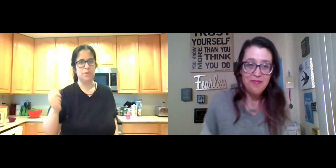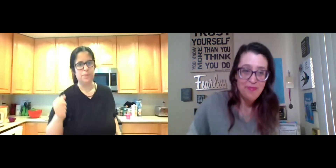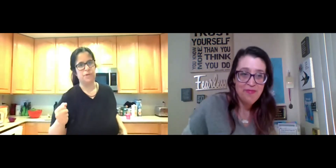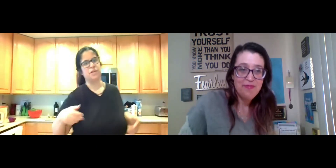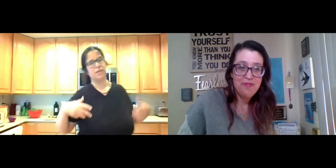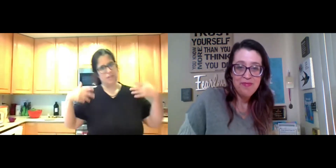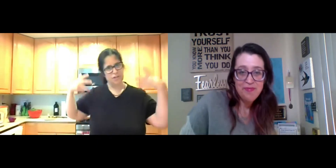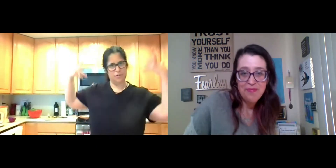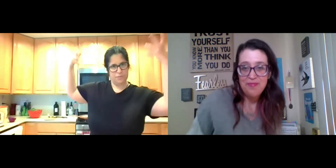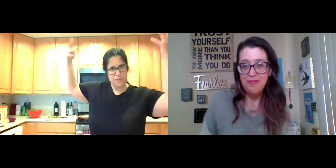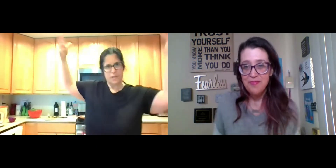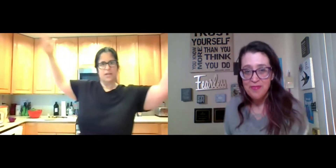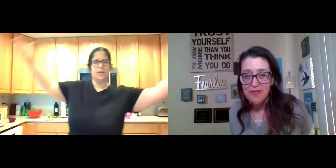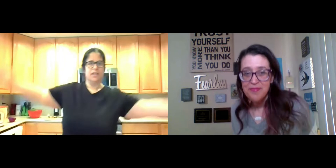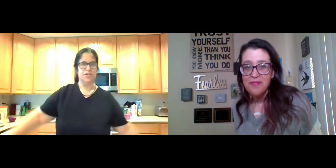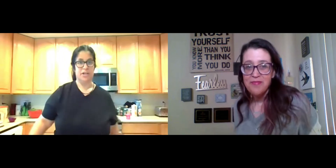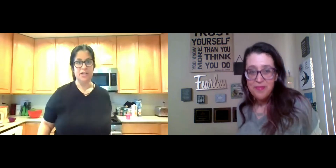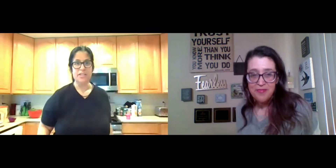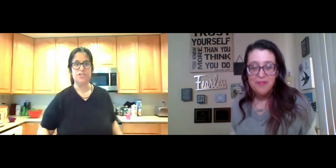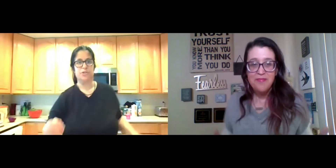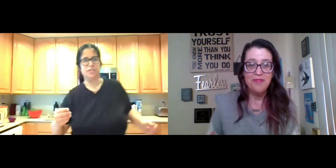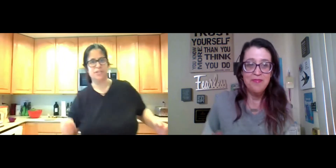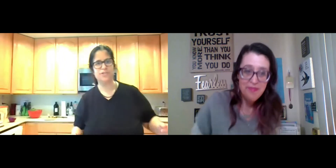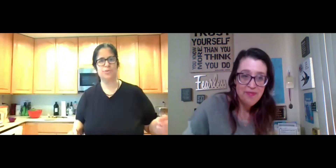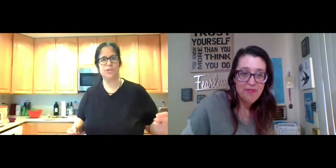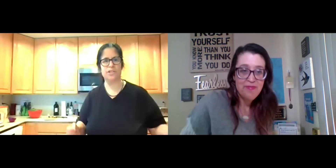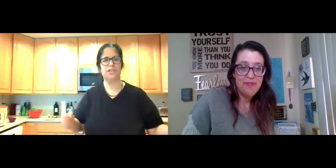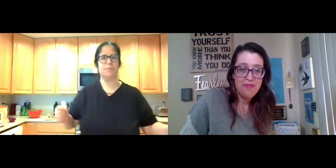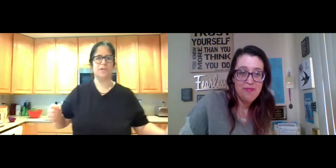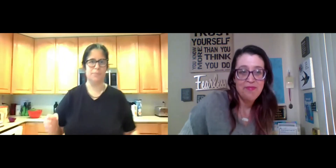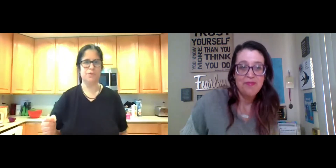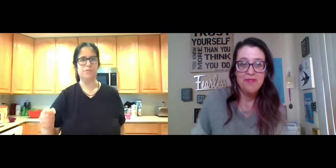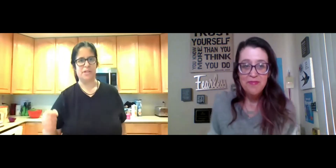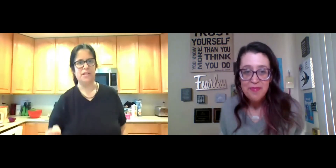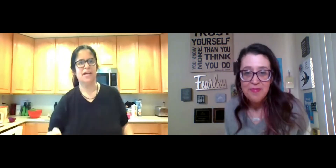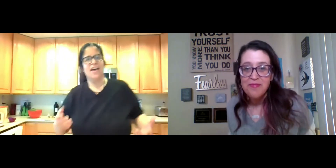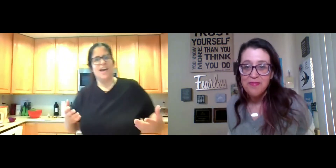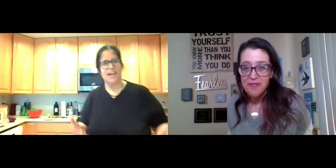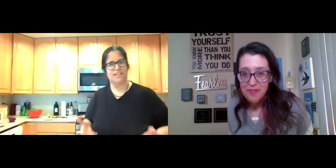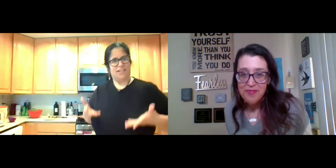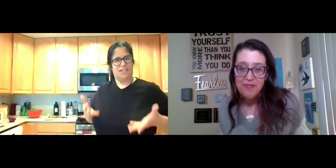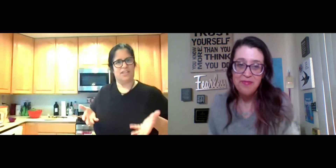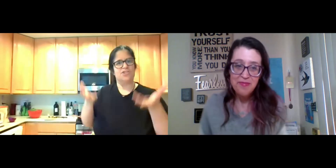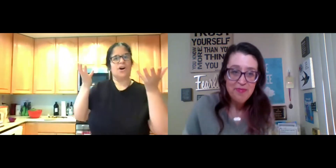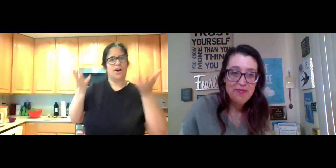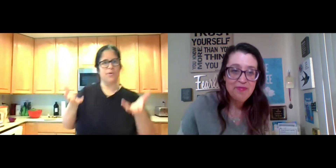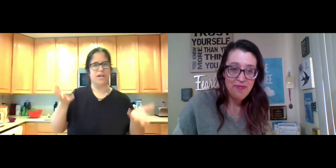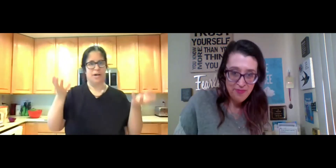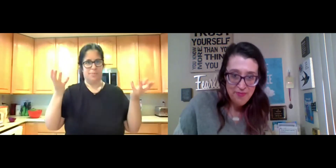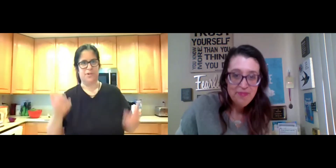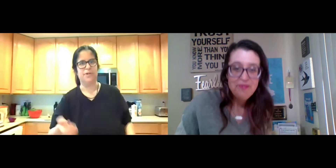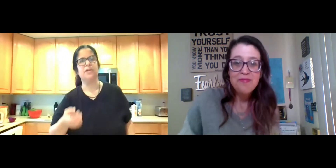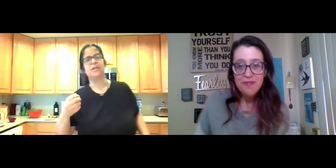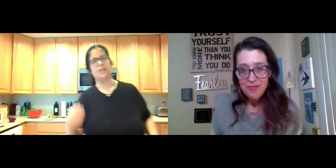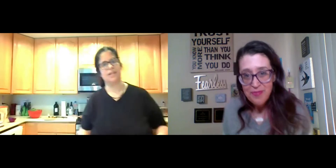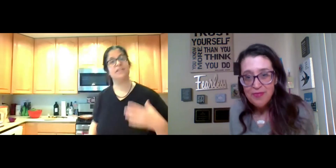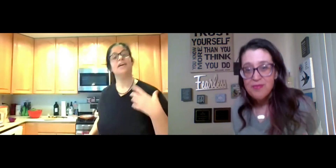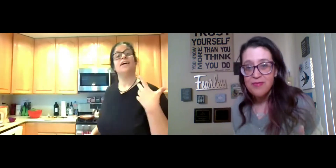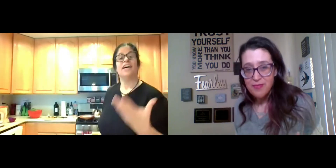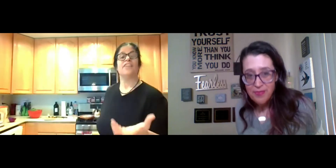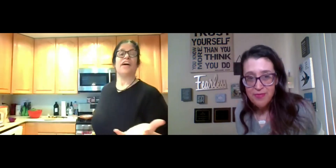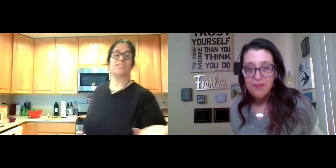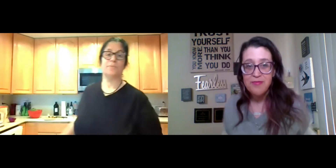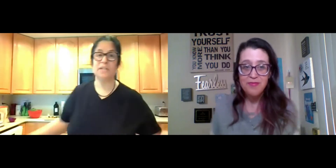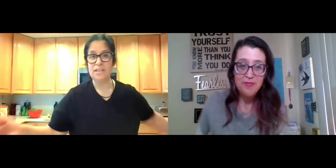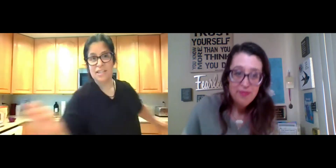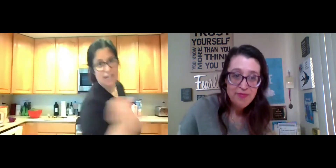super mobile and you're in your eighties, you can still do a little bit of movement and, and get your heart rate up, you know, and